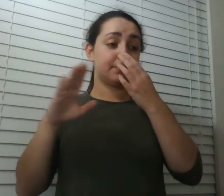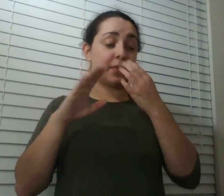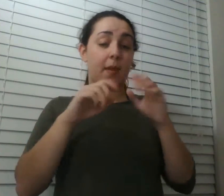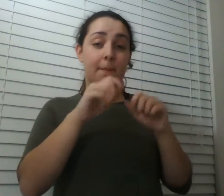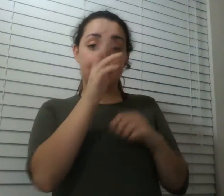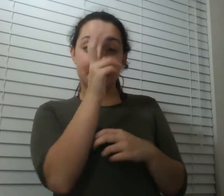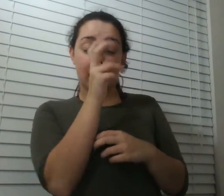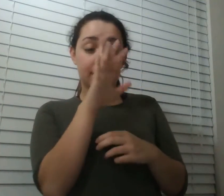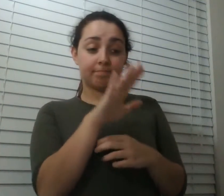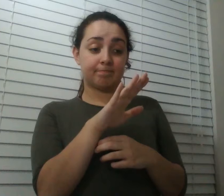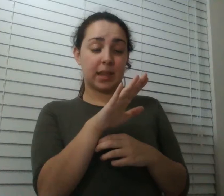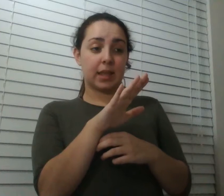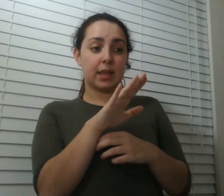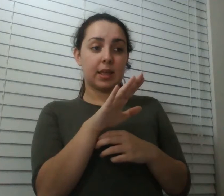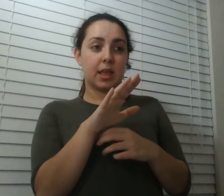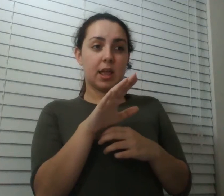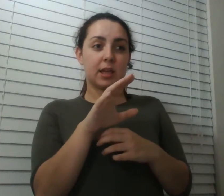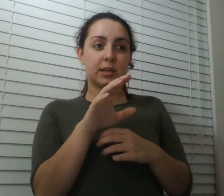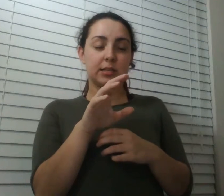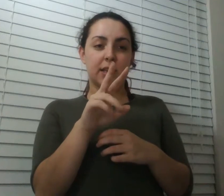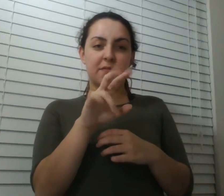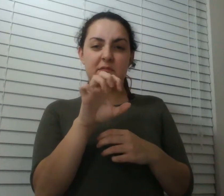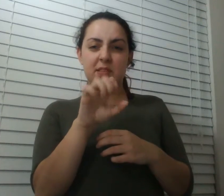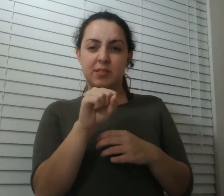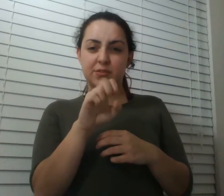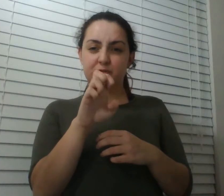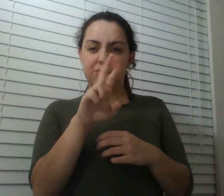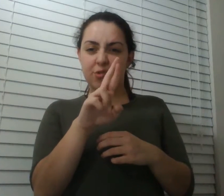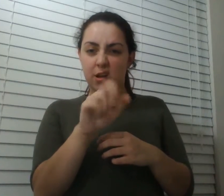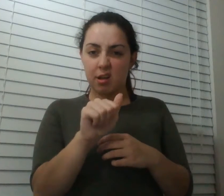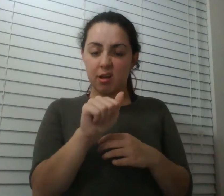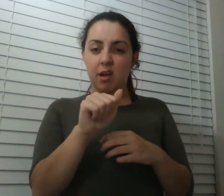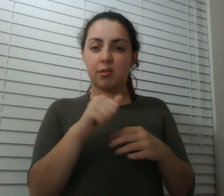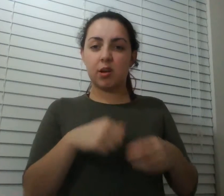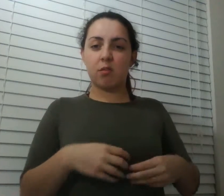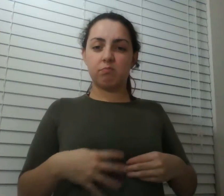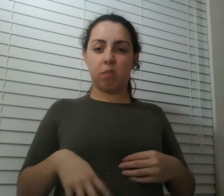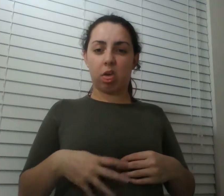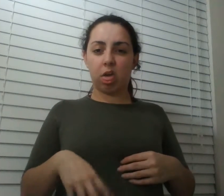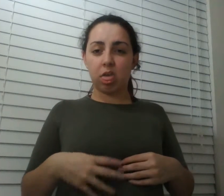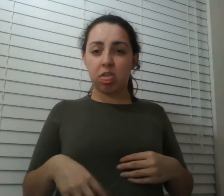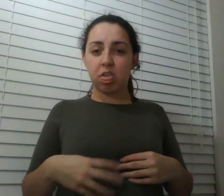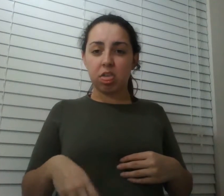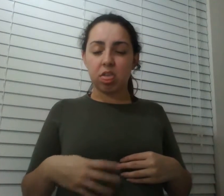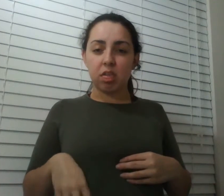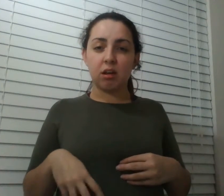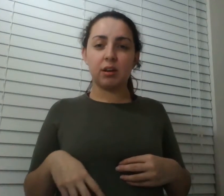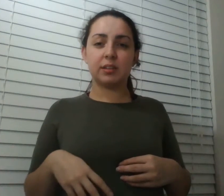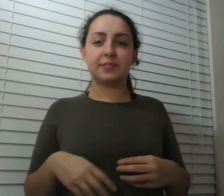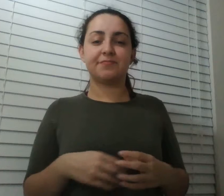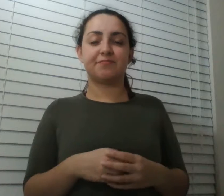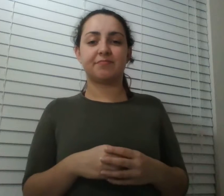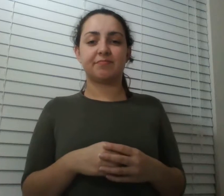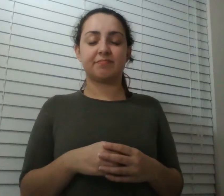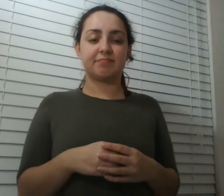the kind of globule of yellow fat that was leaking out losing out of his body